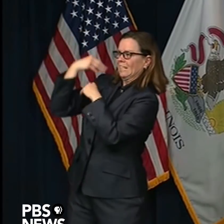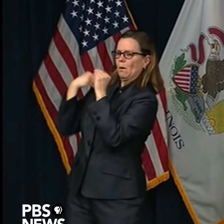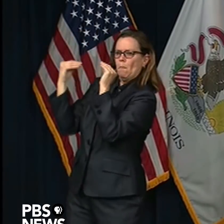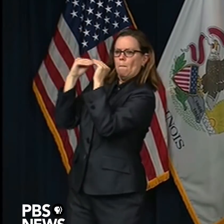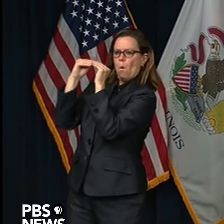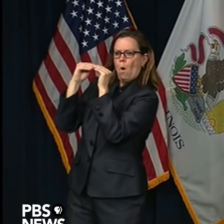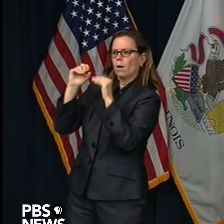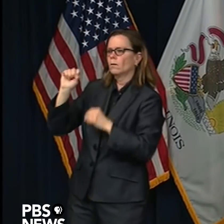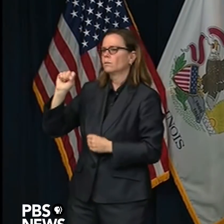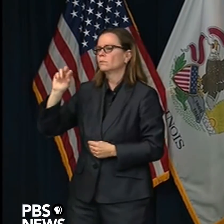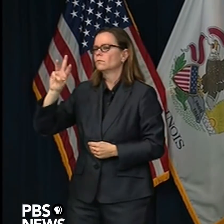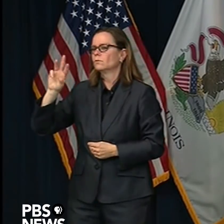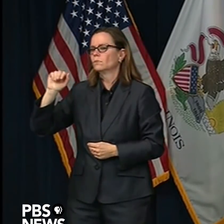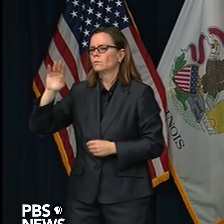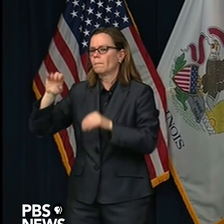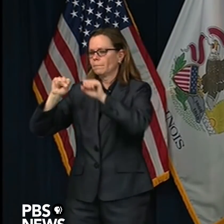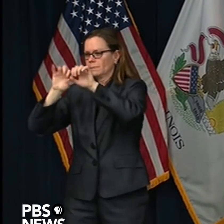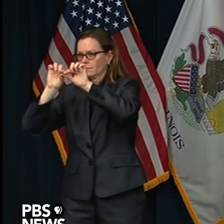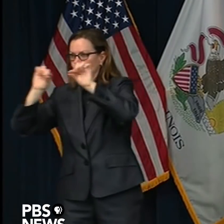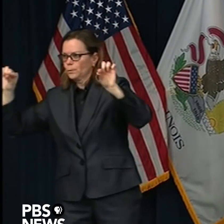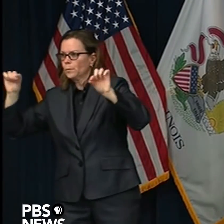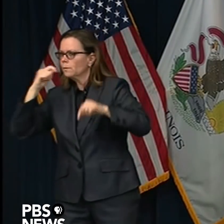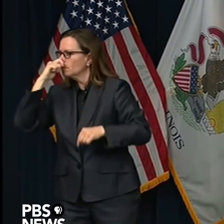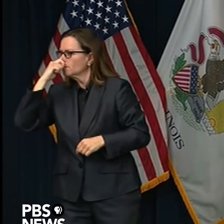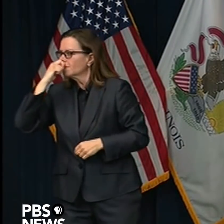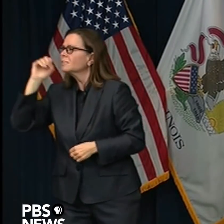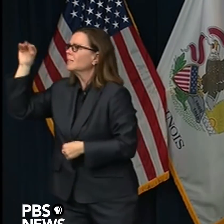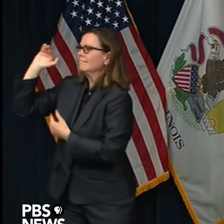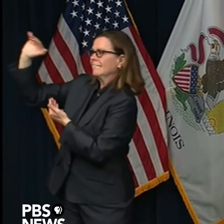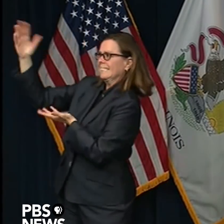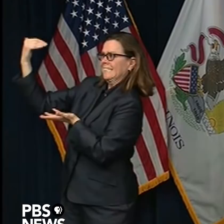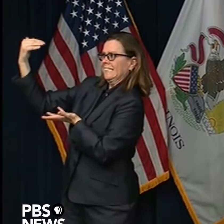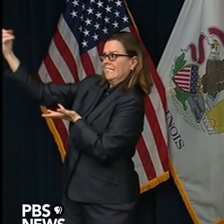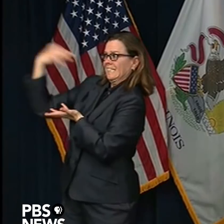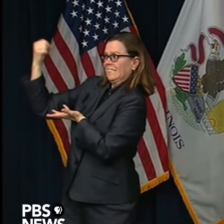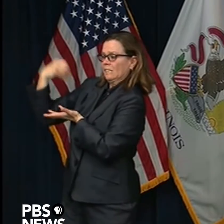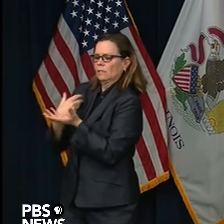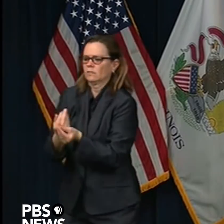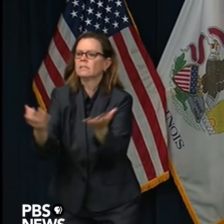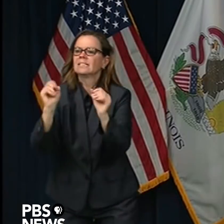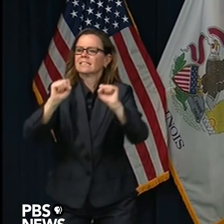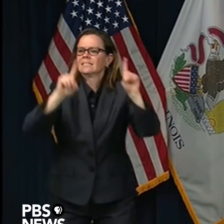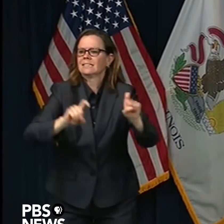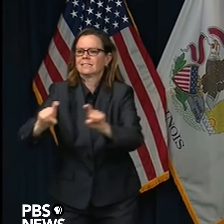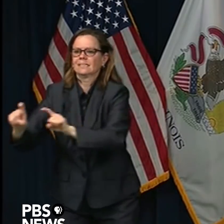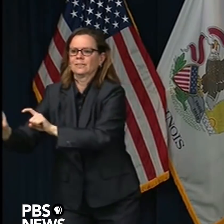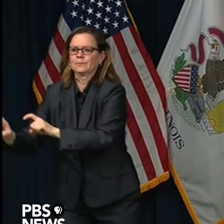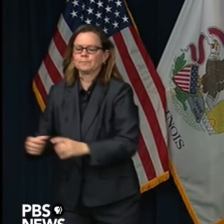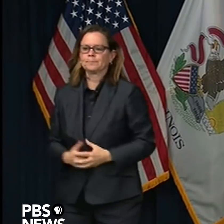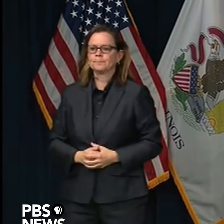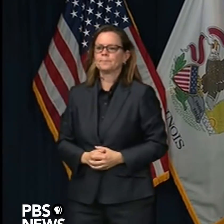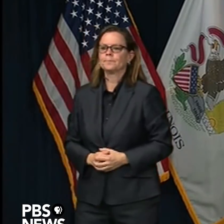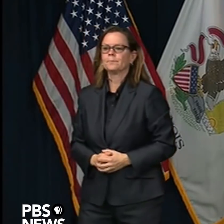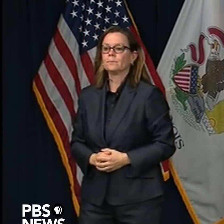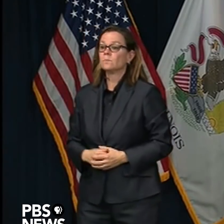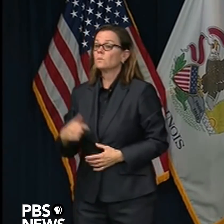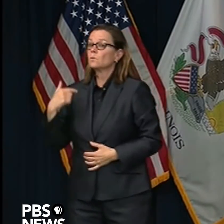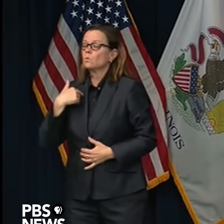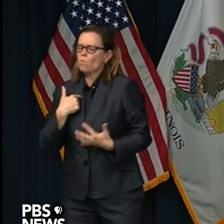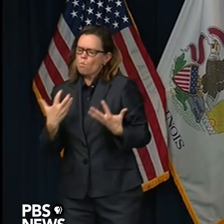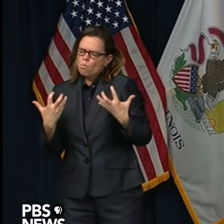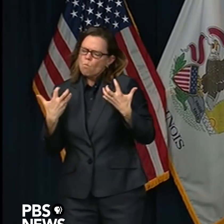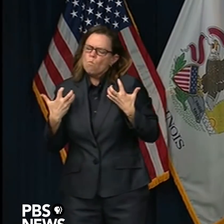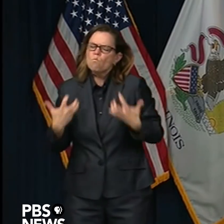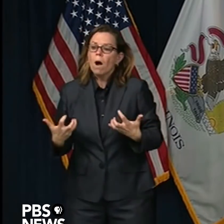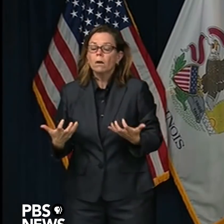whether we're able to get them, but our intention is to do as much testing as we possibly can in those drive-through sites. But I just want to make it clear